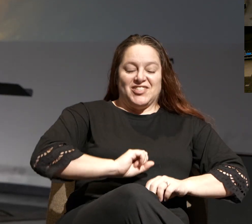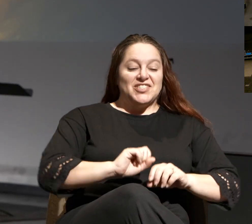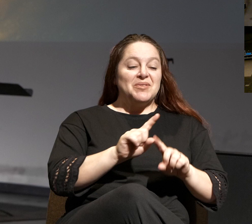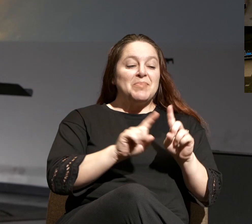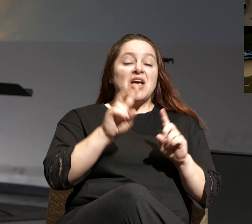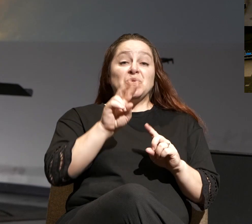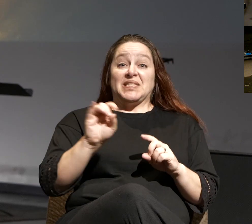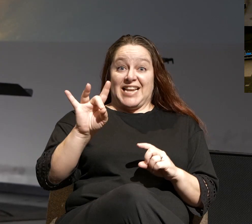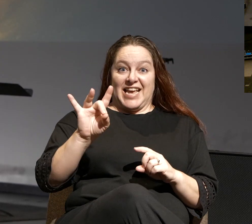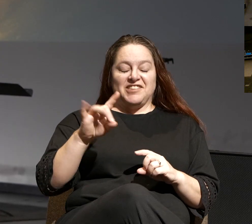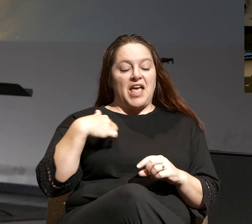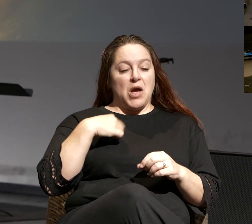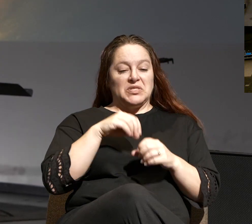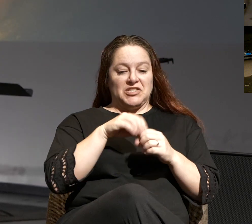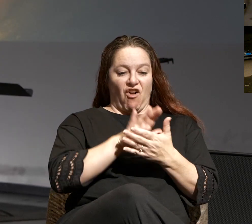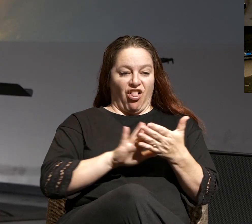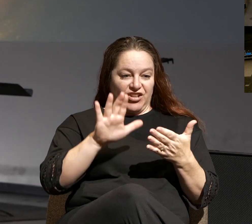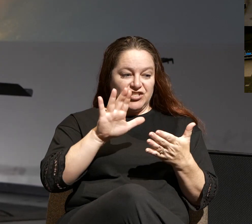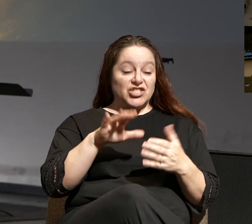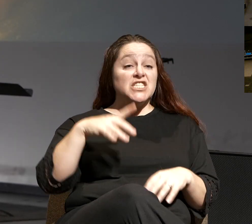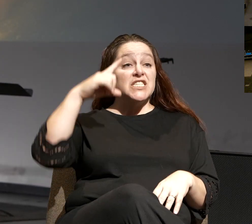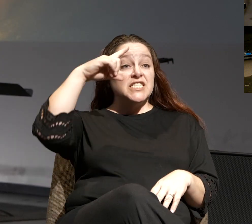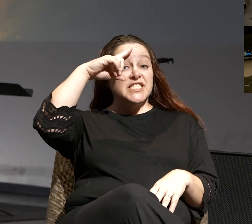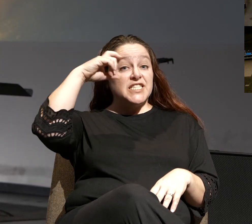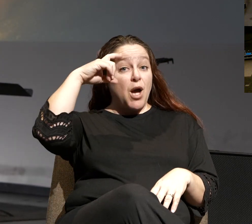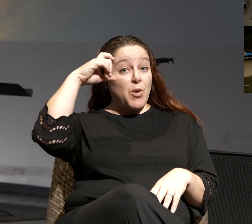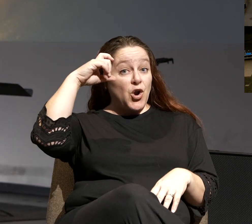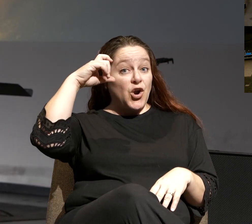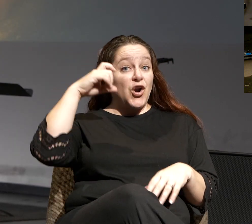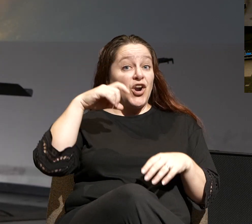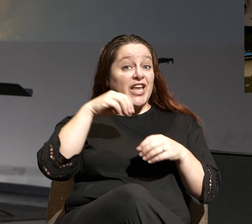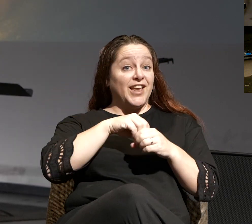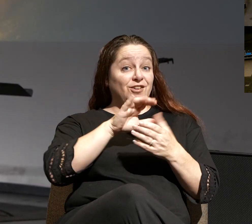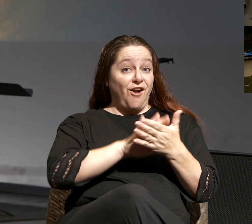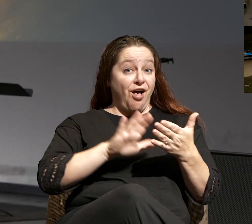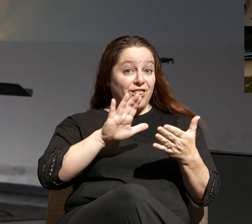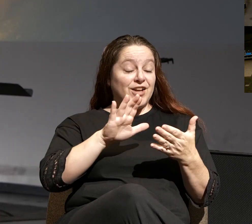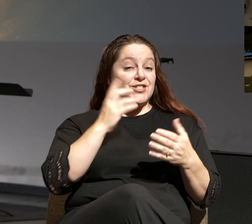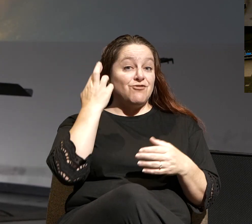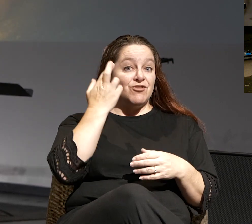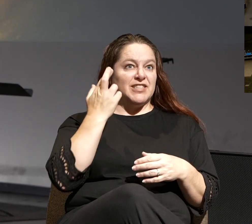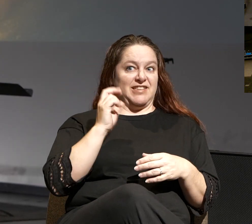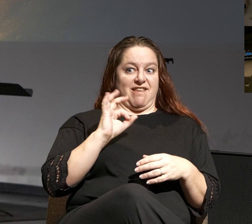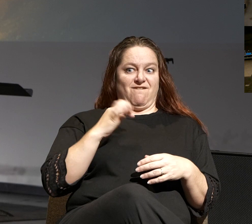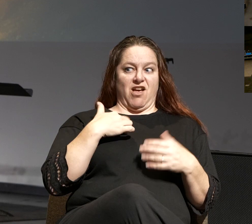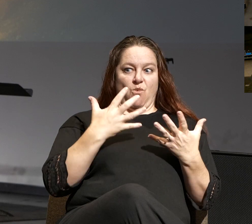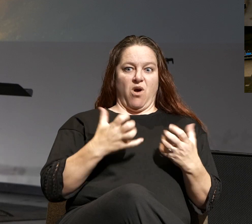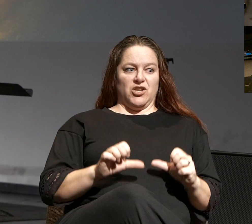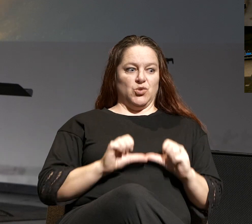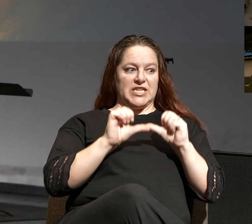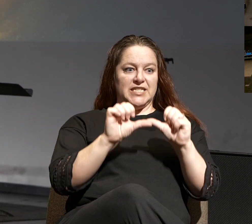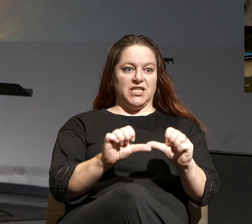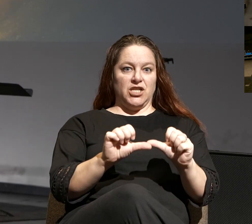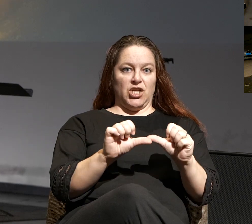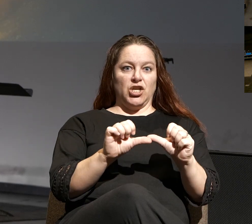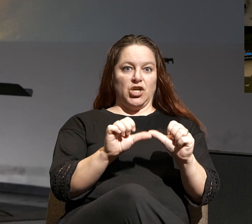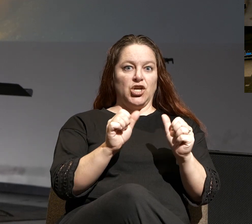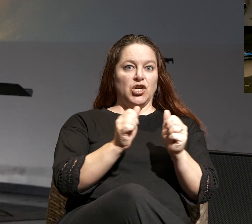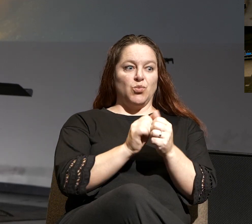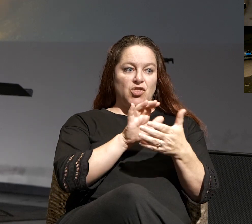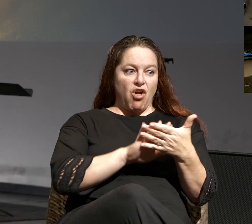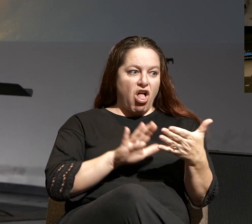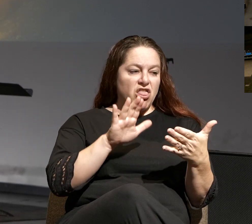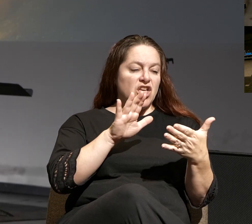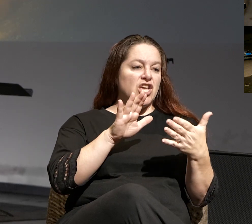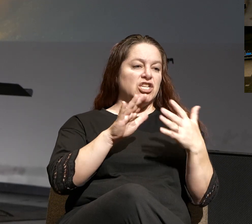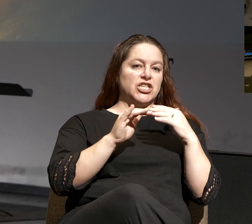and when summers came around during college, I realized that if I wanted to continue with college